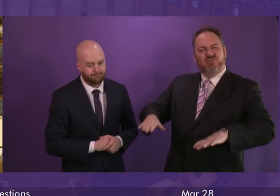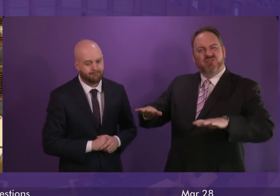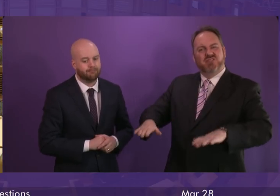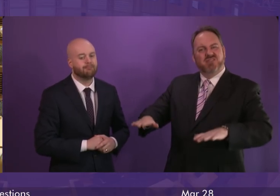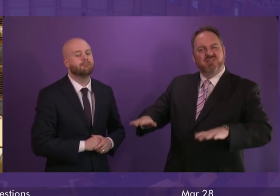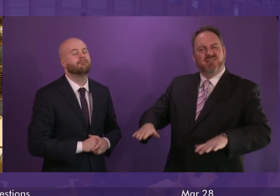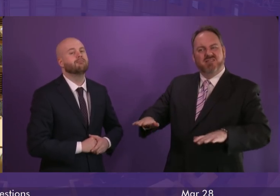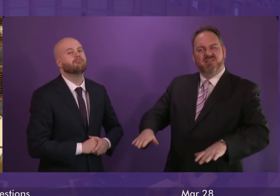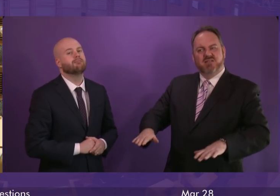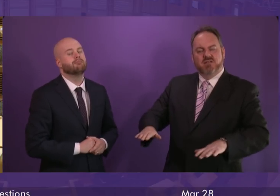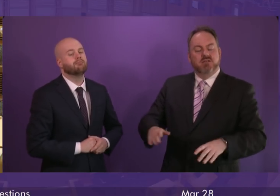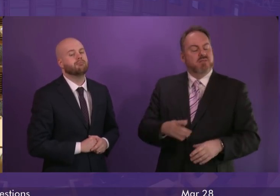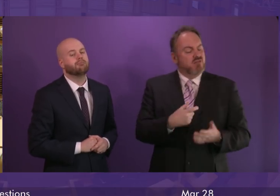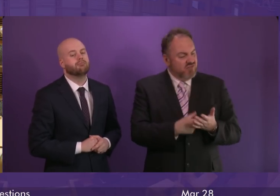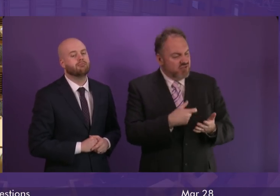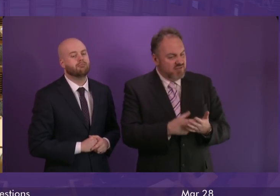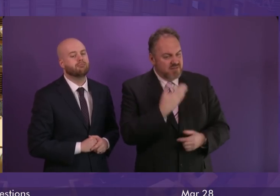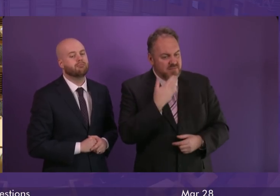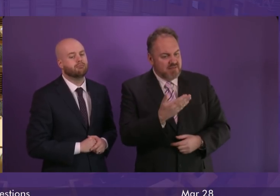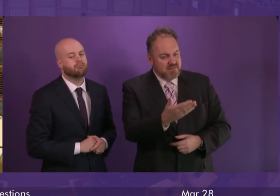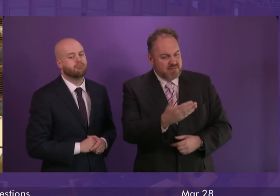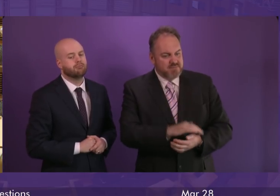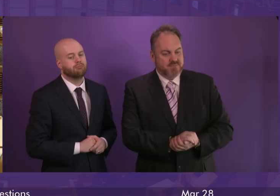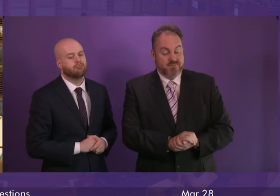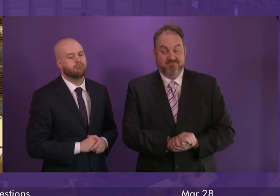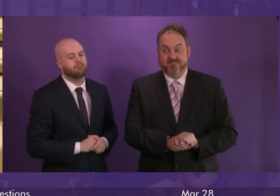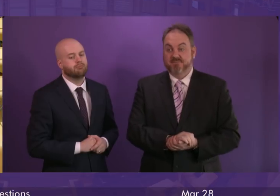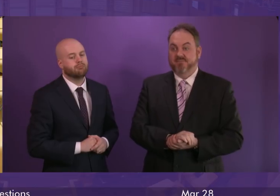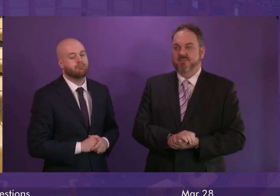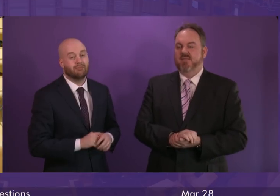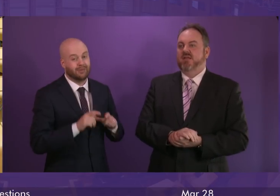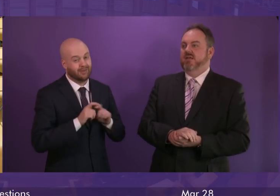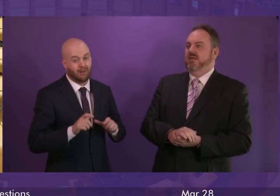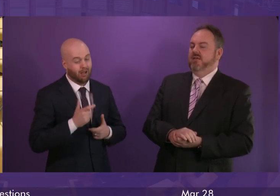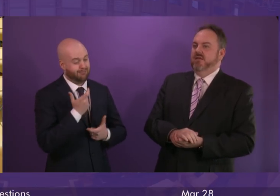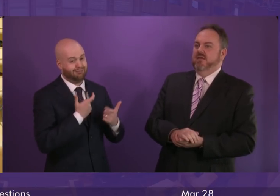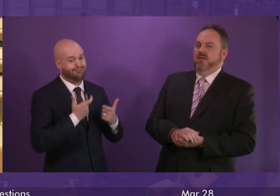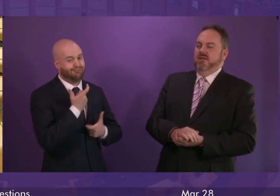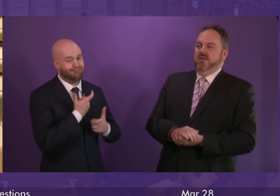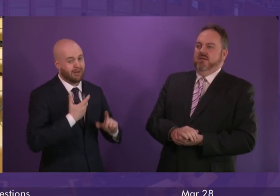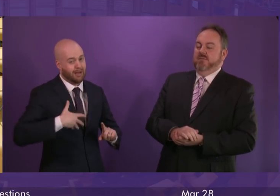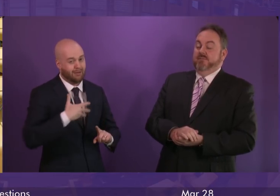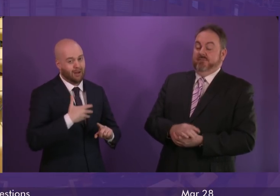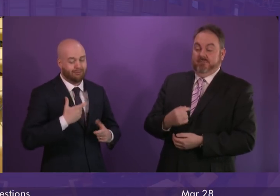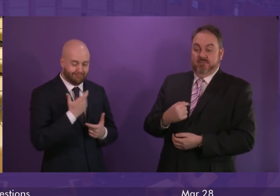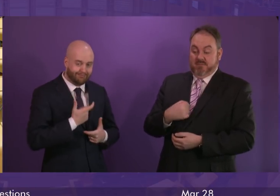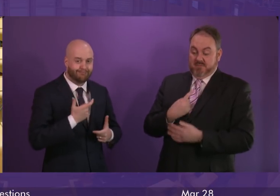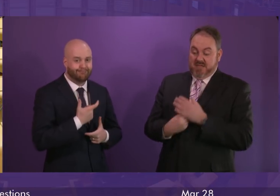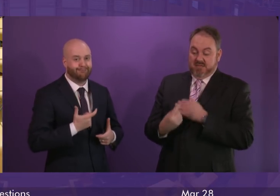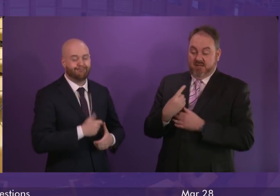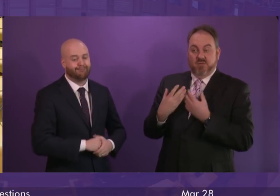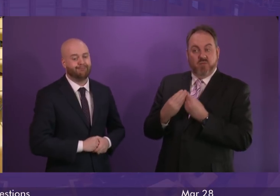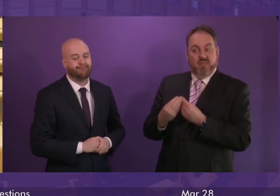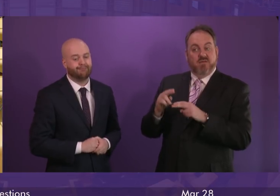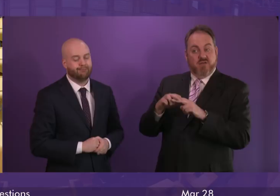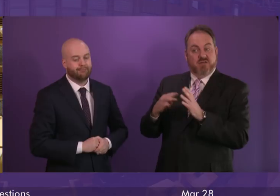Order, please. Richard Leonard. The First Minister and I may